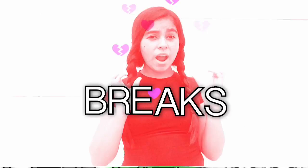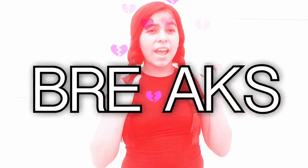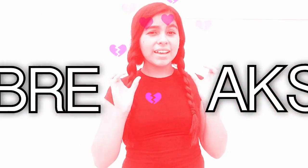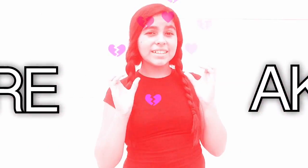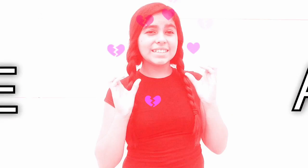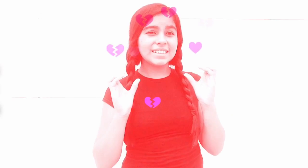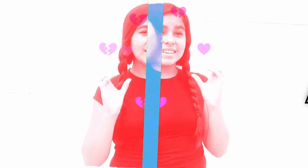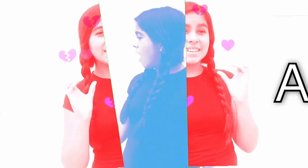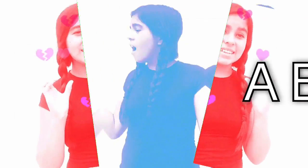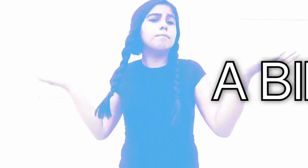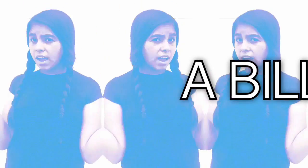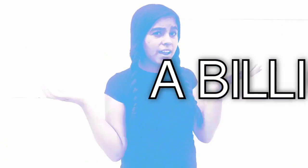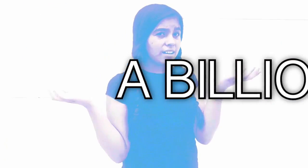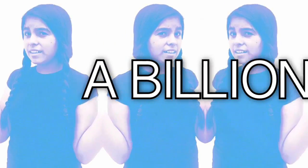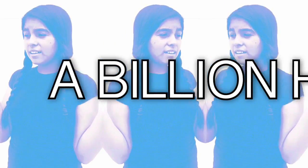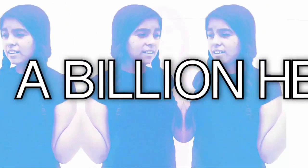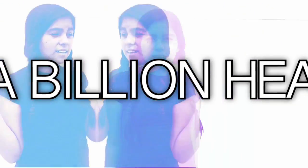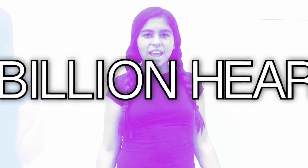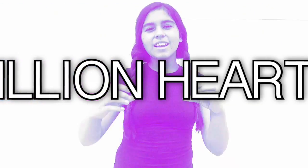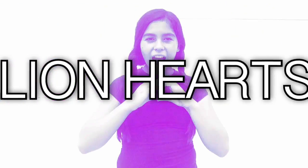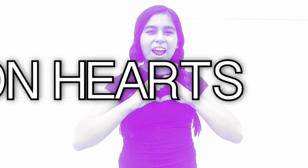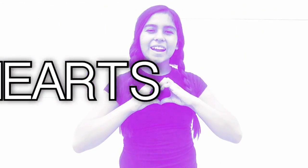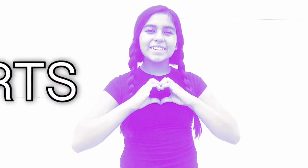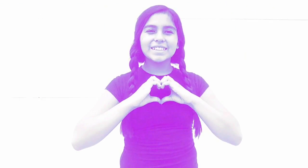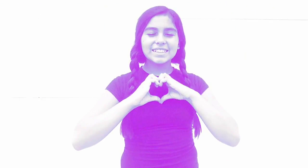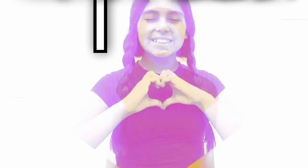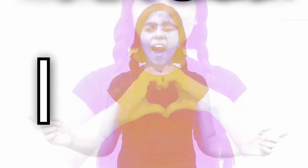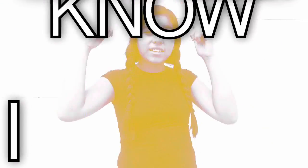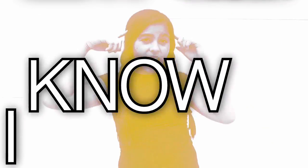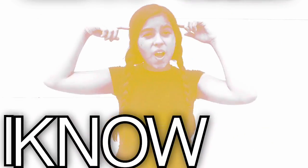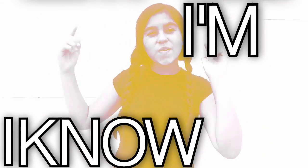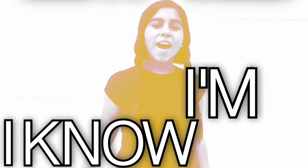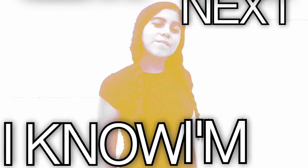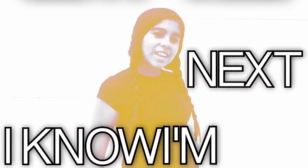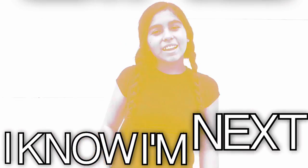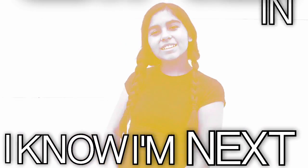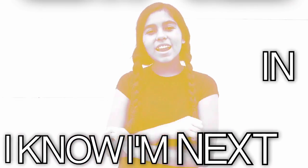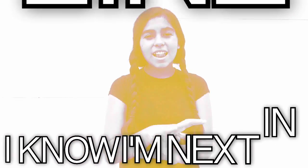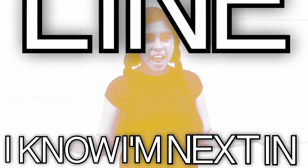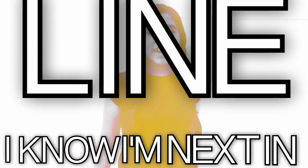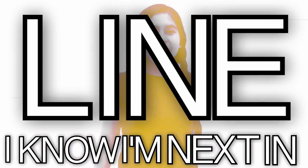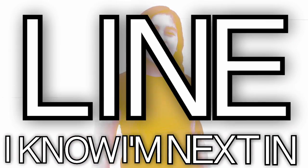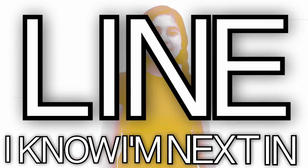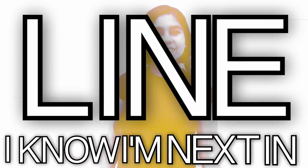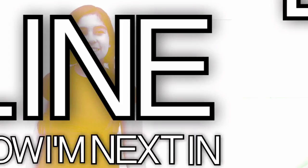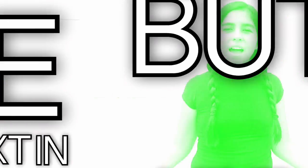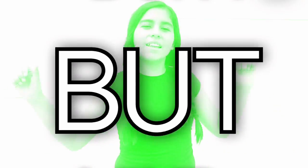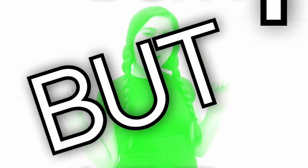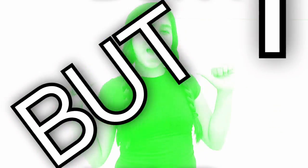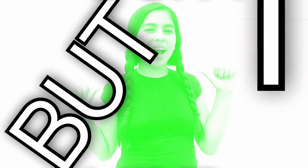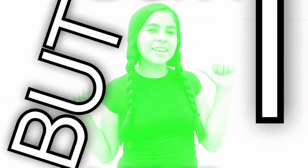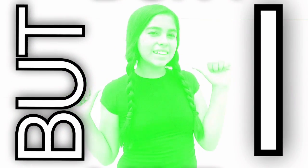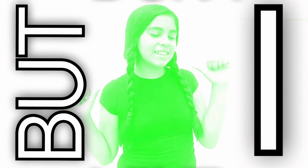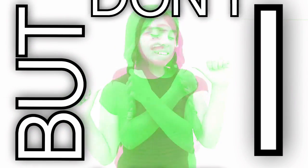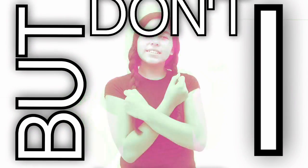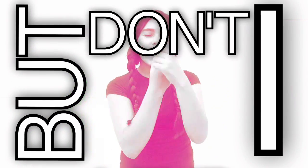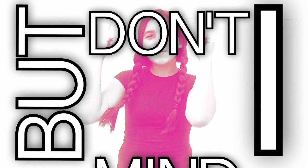Breaks are built in hearts I know I'm next in line But I don't